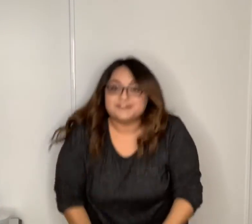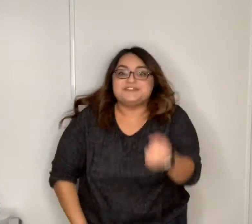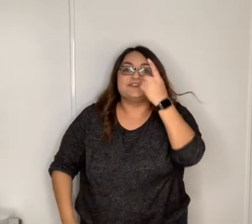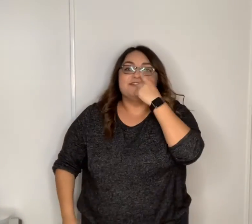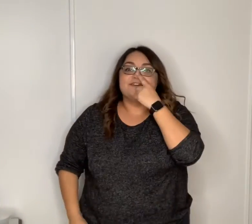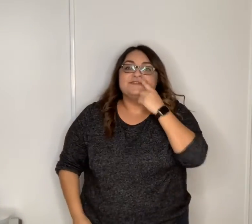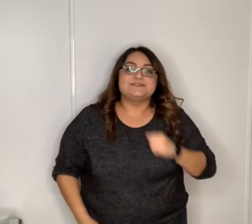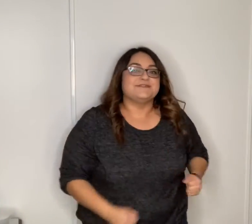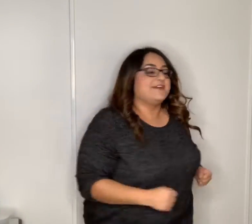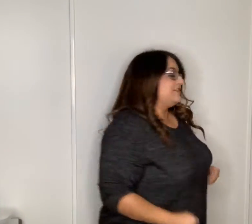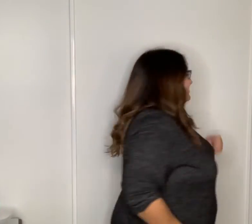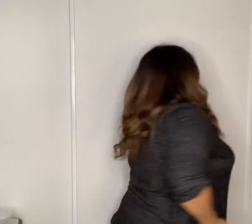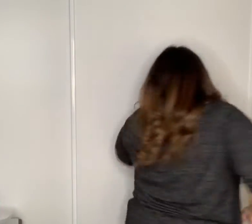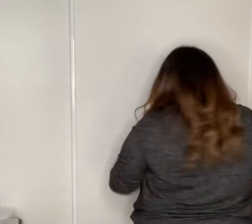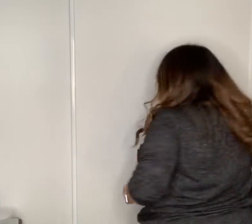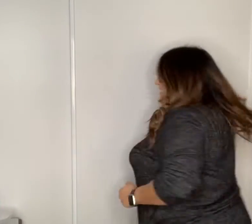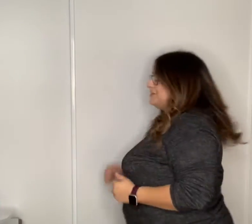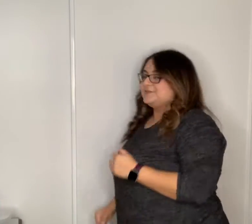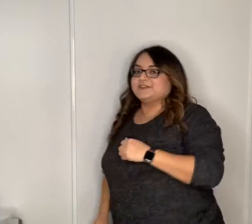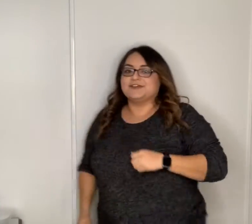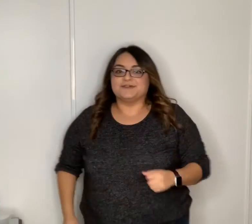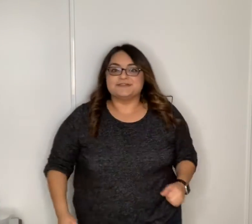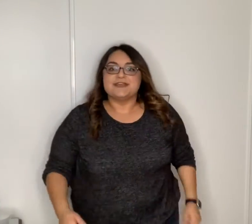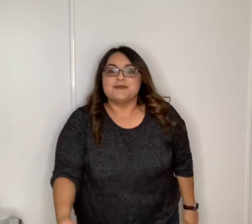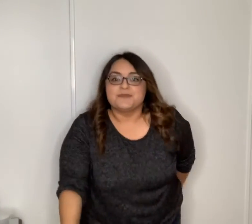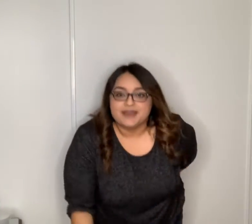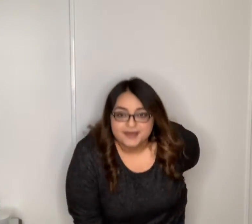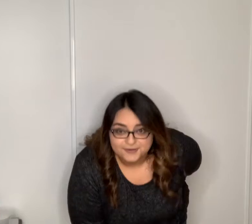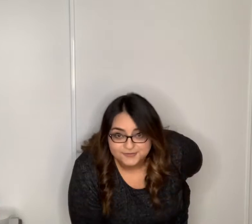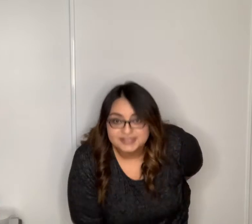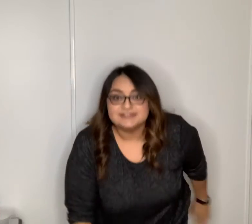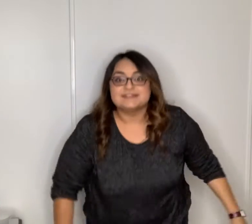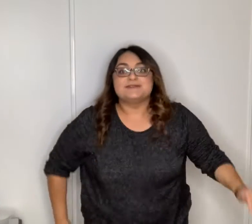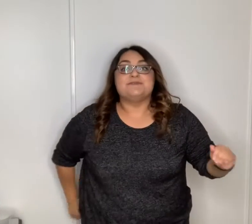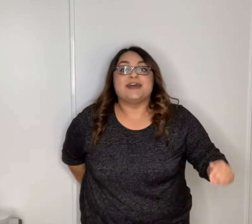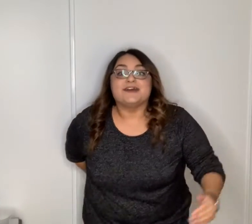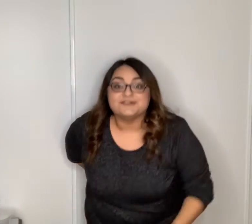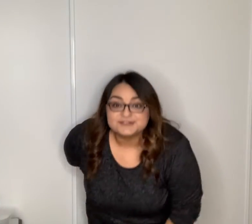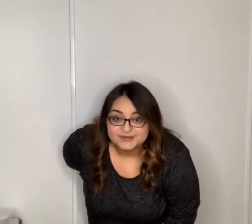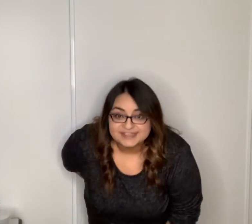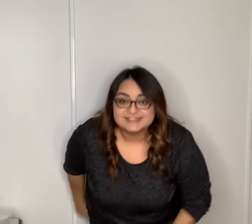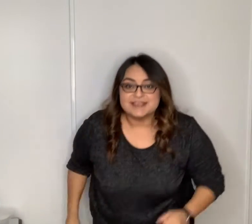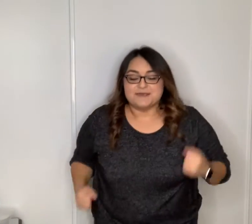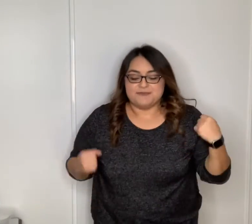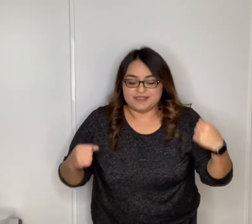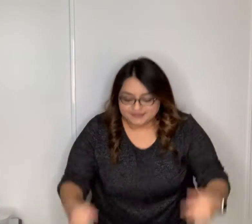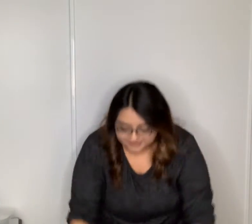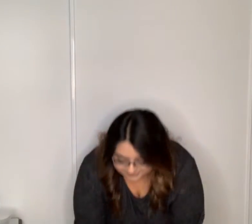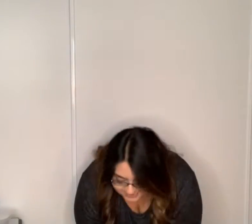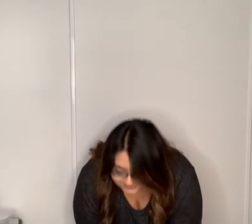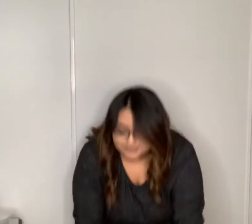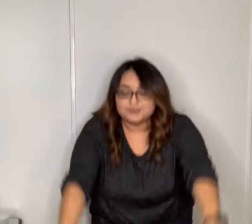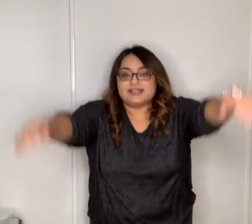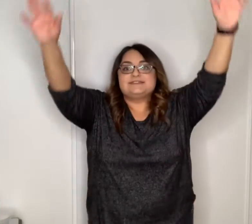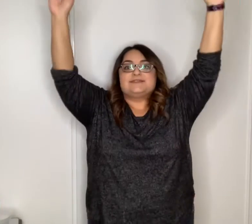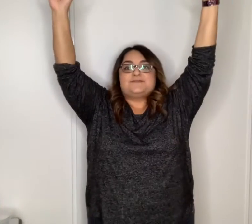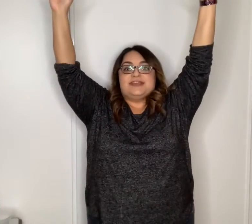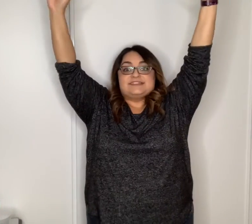your nose round in a circle each one goes bow once bow twice bend down low and plant some rice